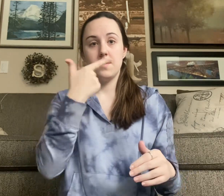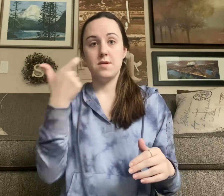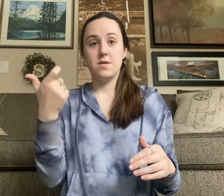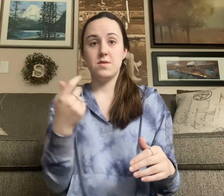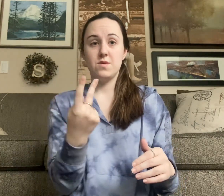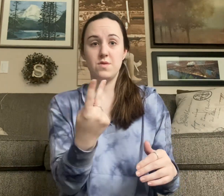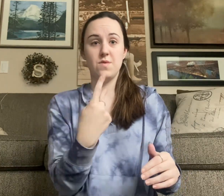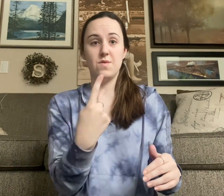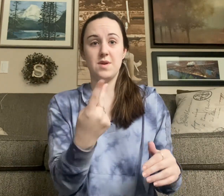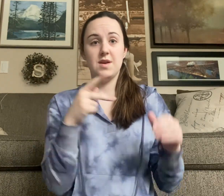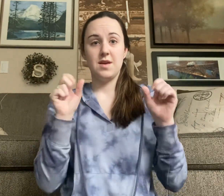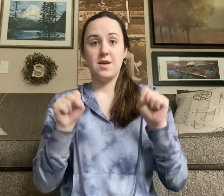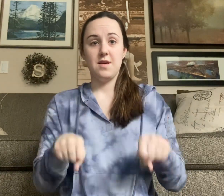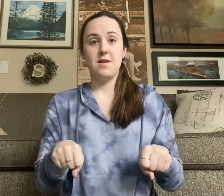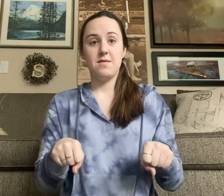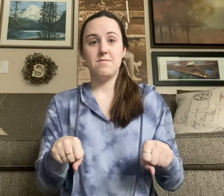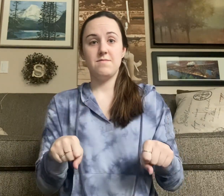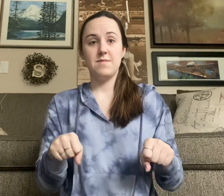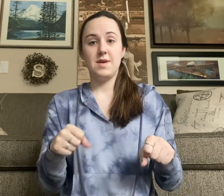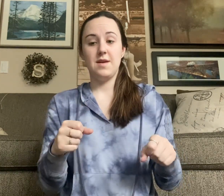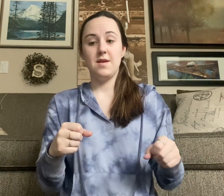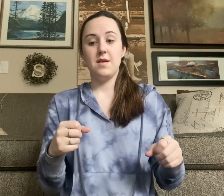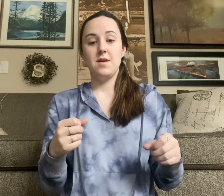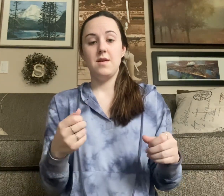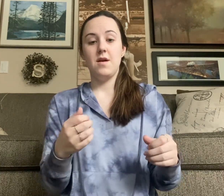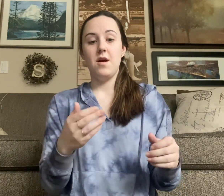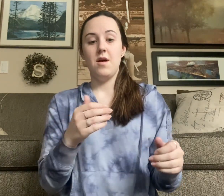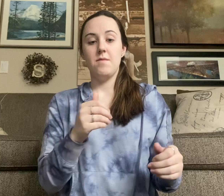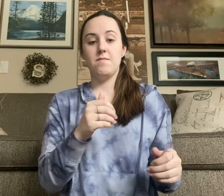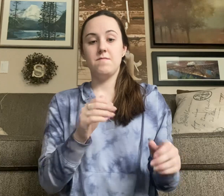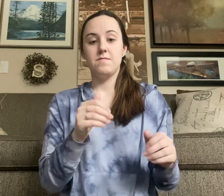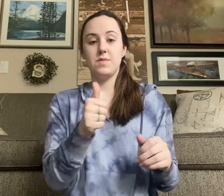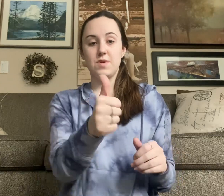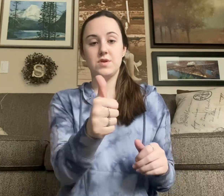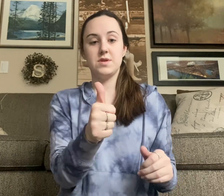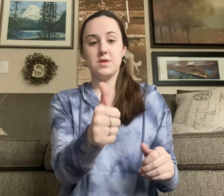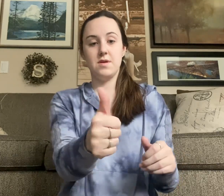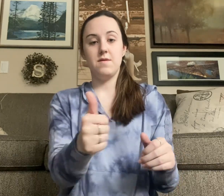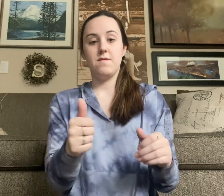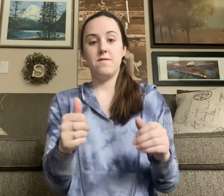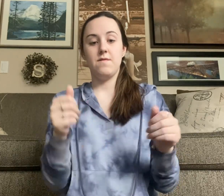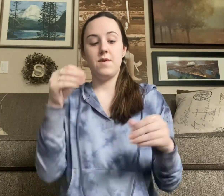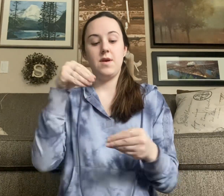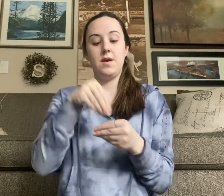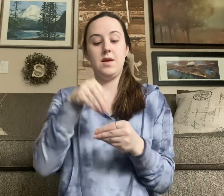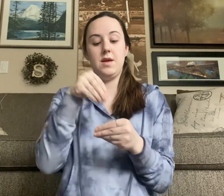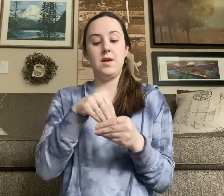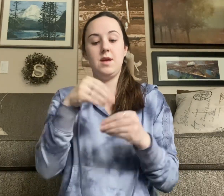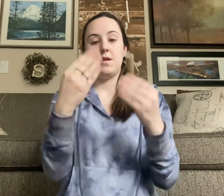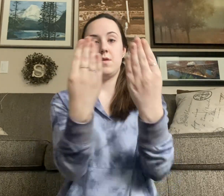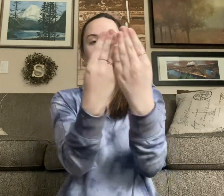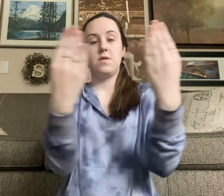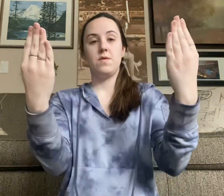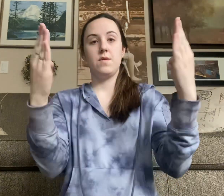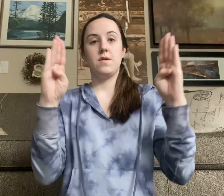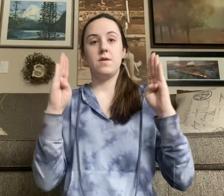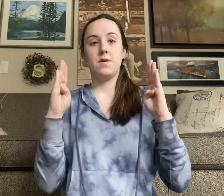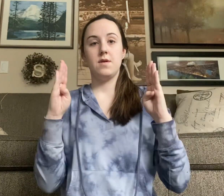be Just you and me Within these walls But when we go outside You're gonna wake up and